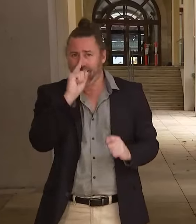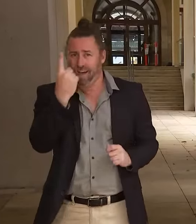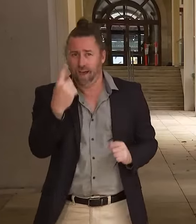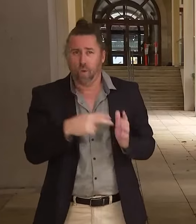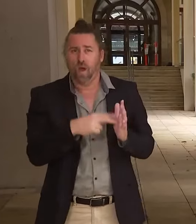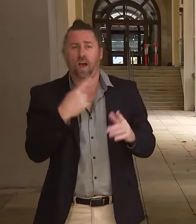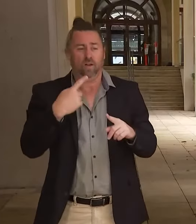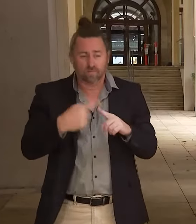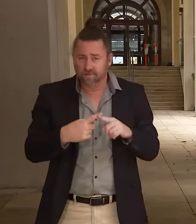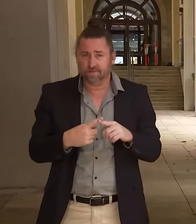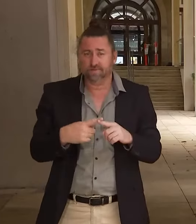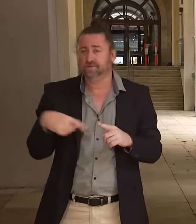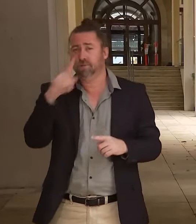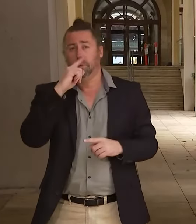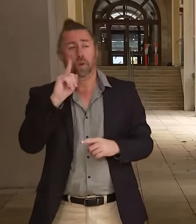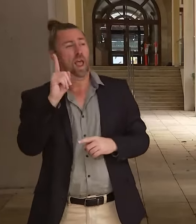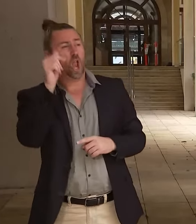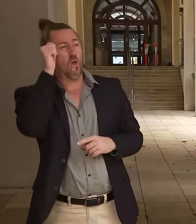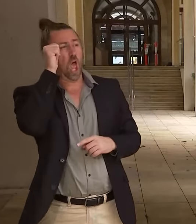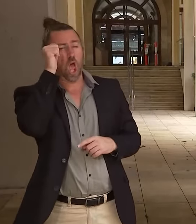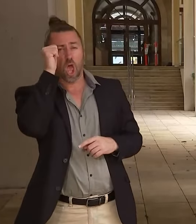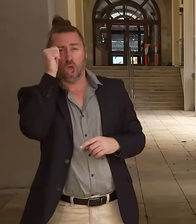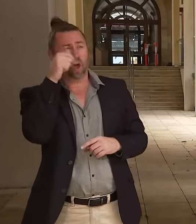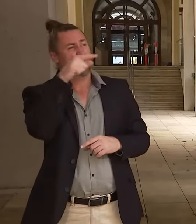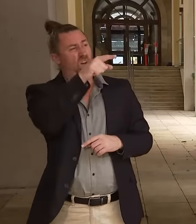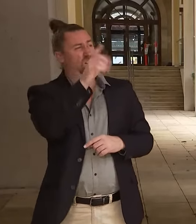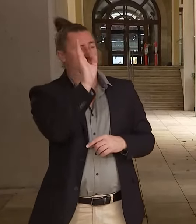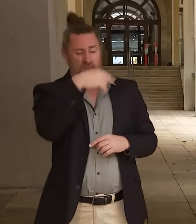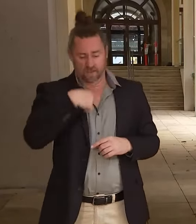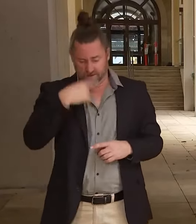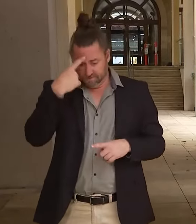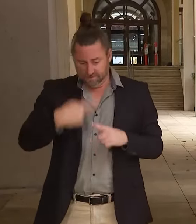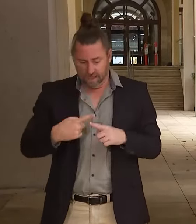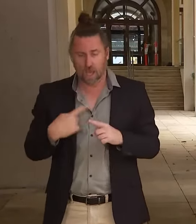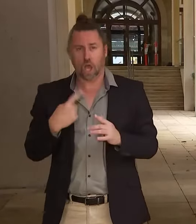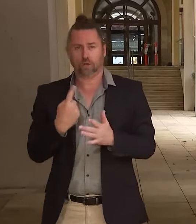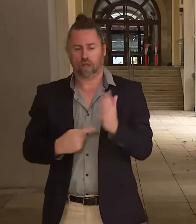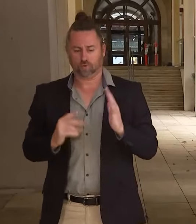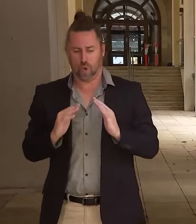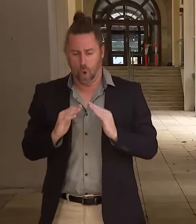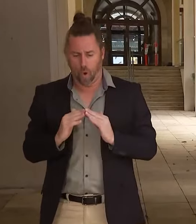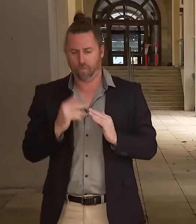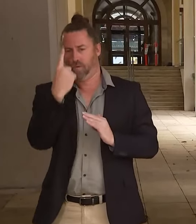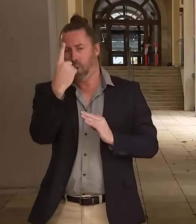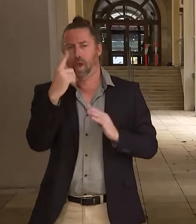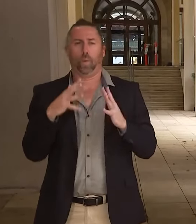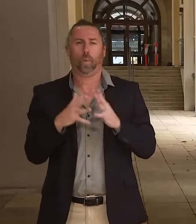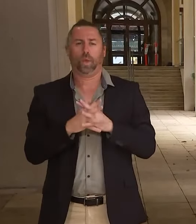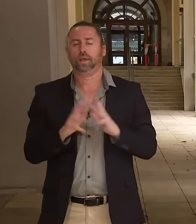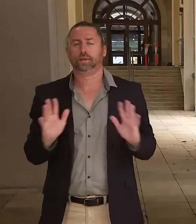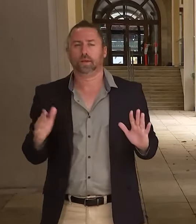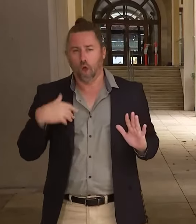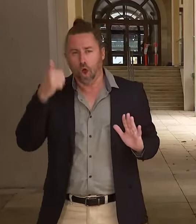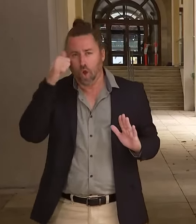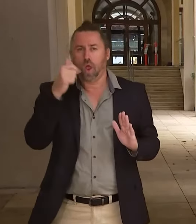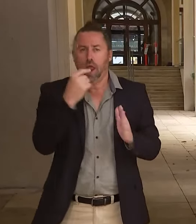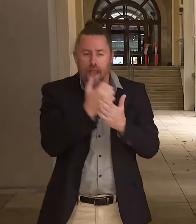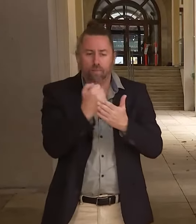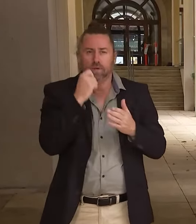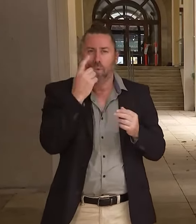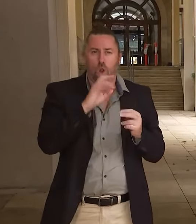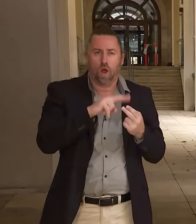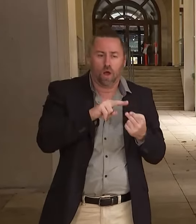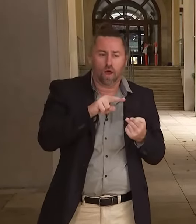systems, or also because people don't get tested. So that is quite expected. We always knew that would happen with the pandemic.